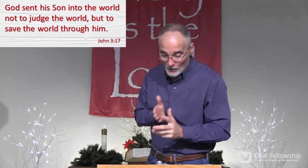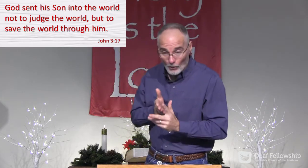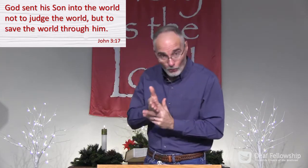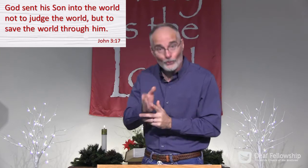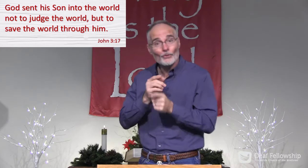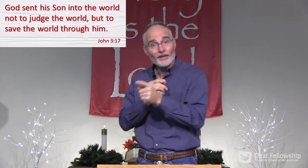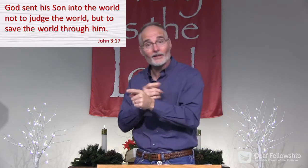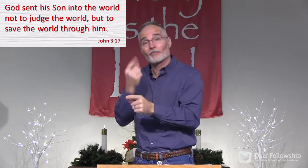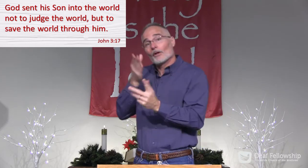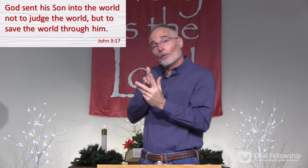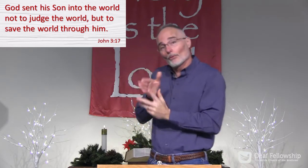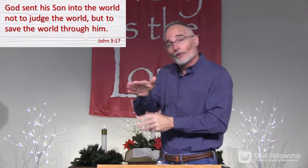Him.